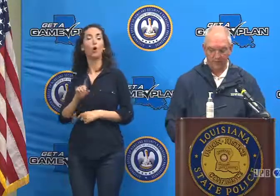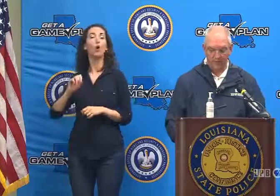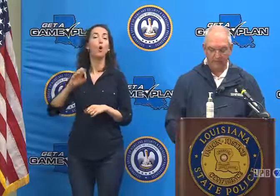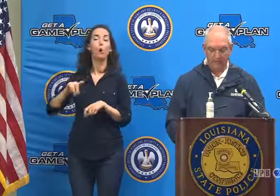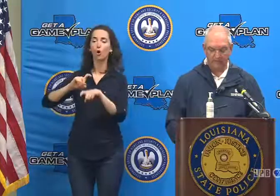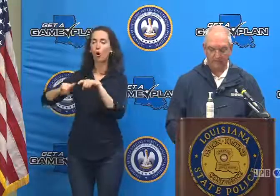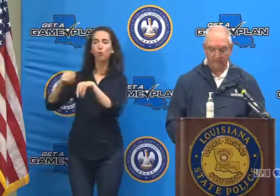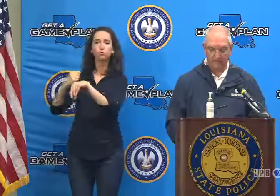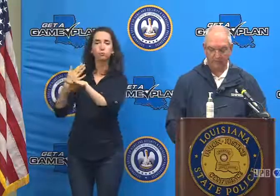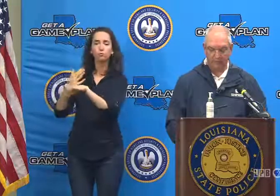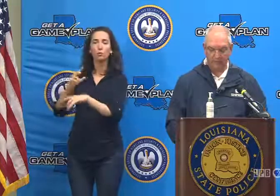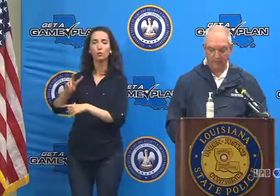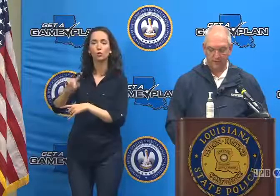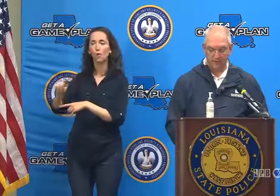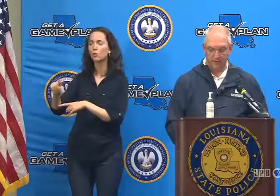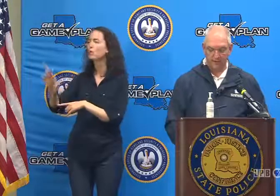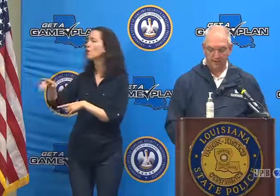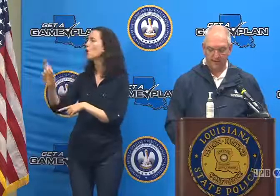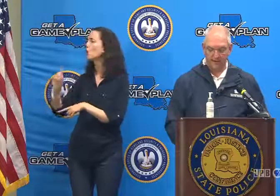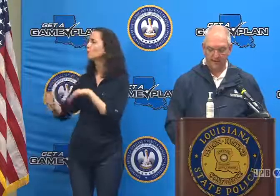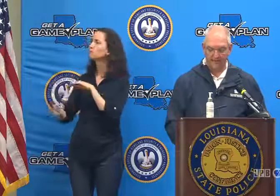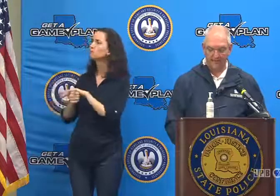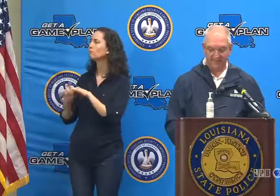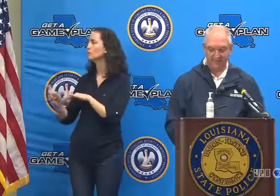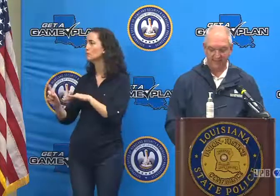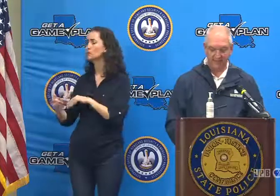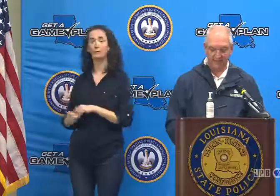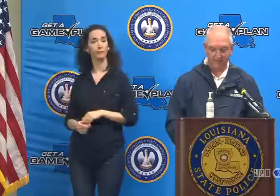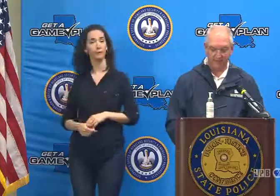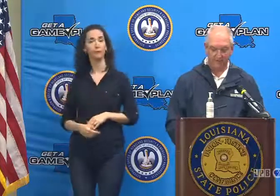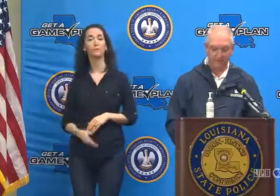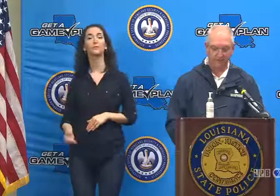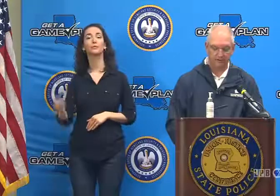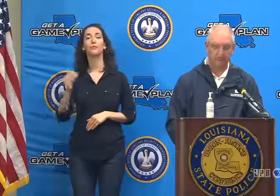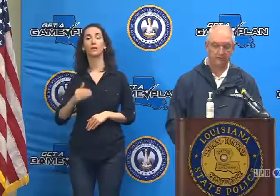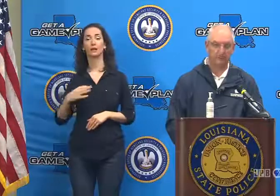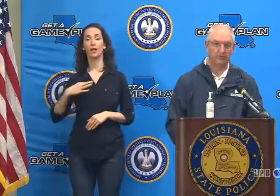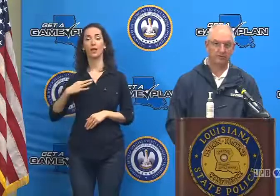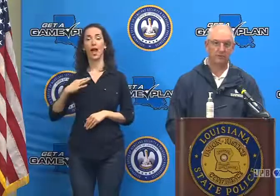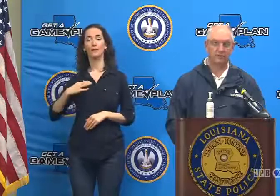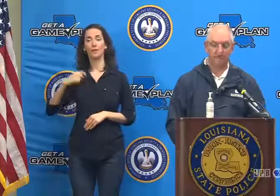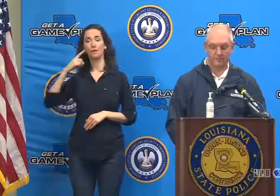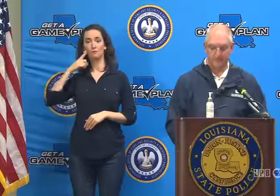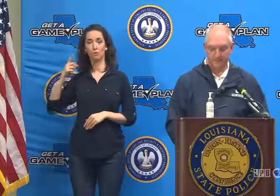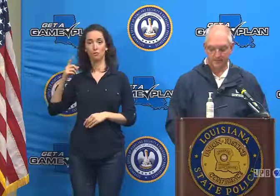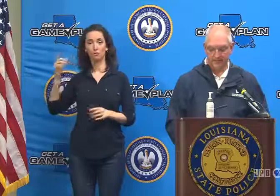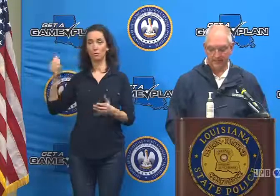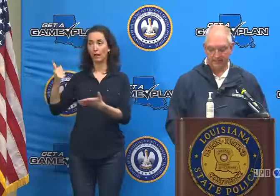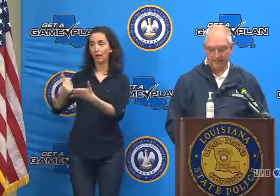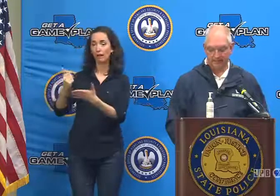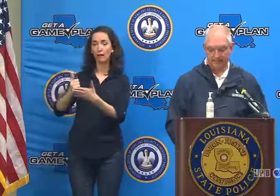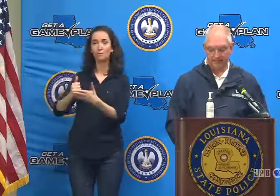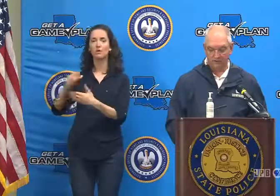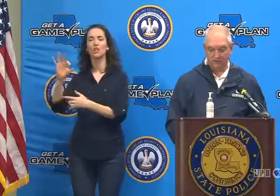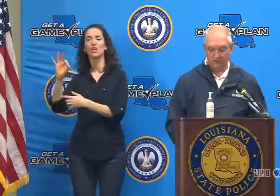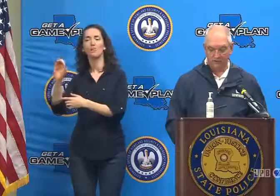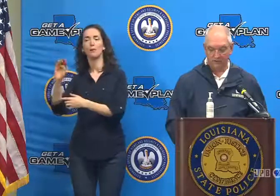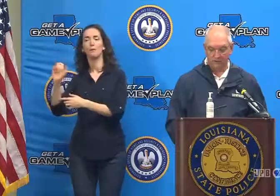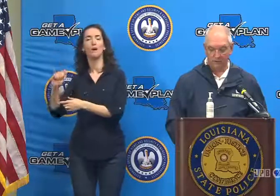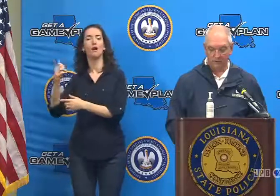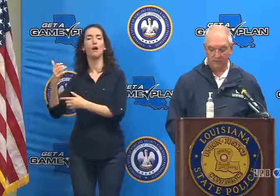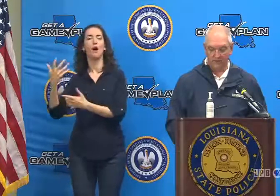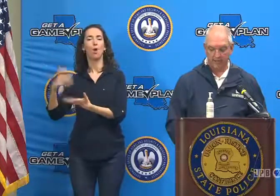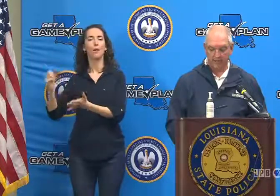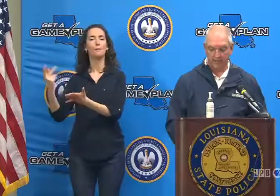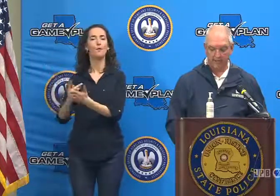FEMA has approved more than 285,000 applications for disaster assistance and that involves more than